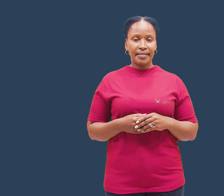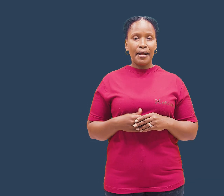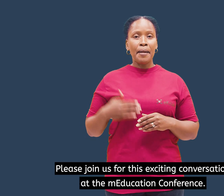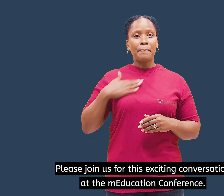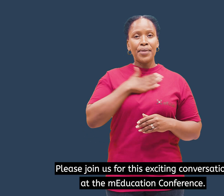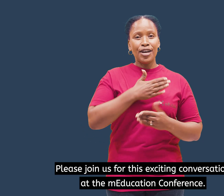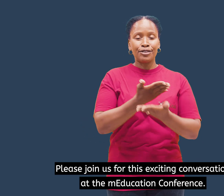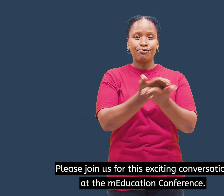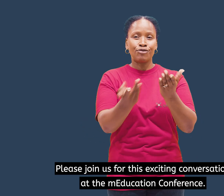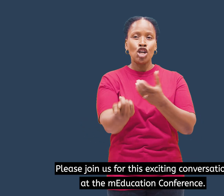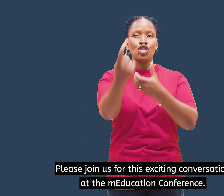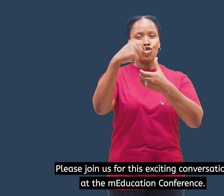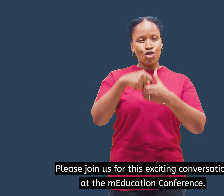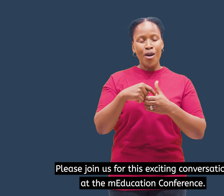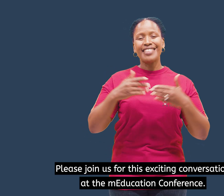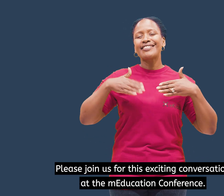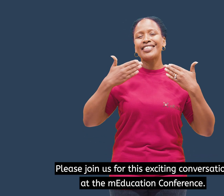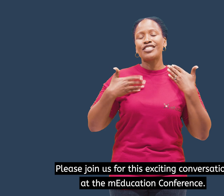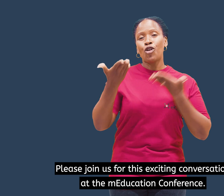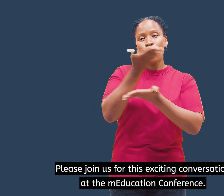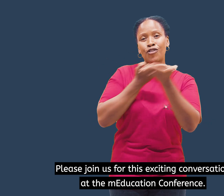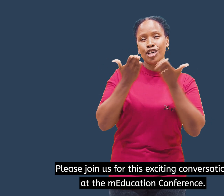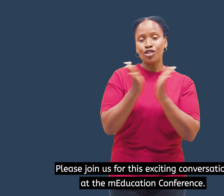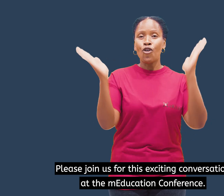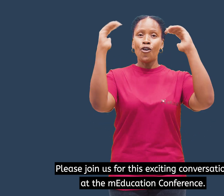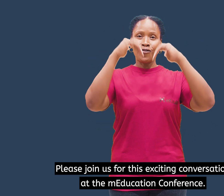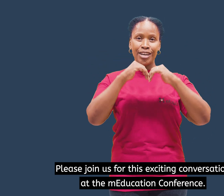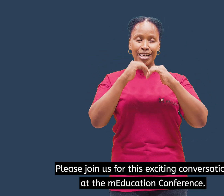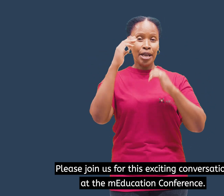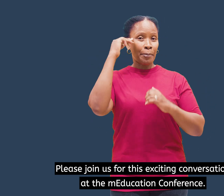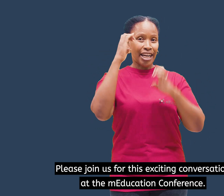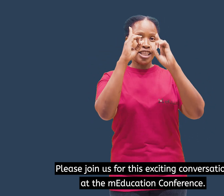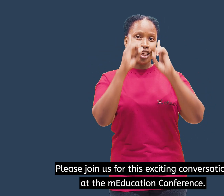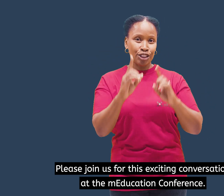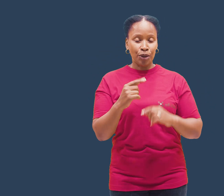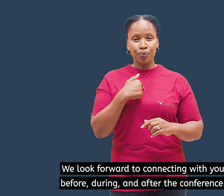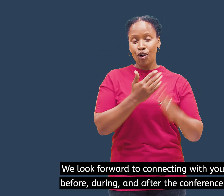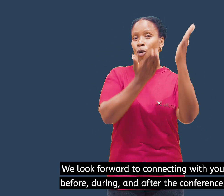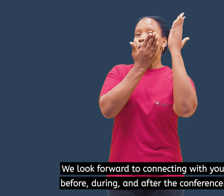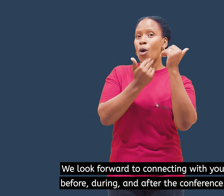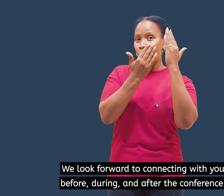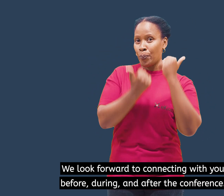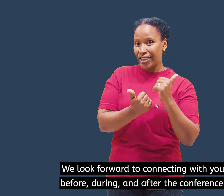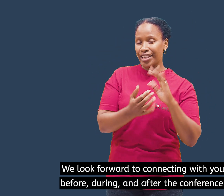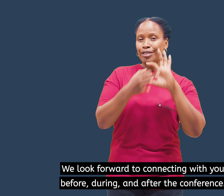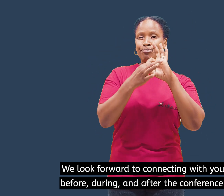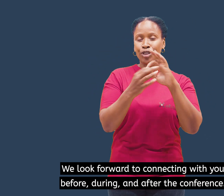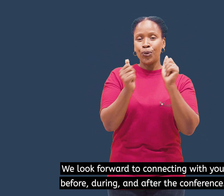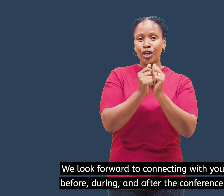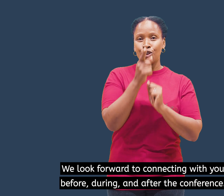Please join us for this exciting conversation at the M-Education conference. We look forward to connecting with